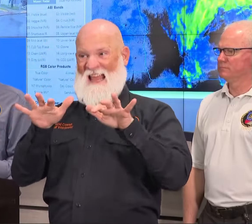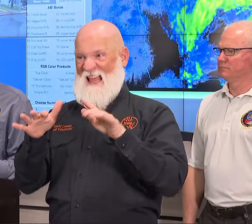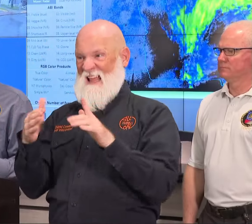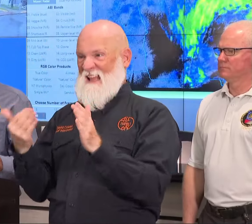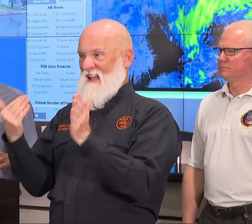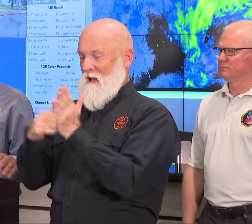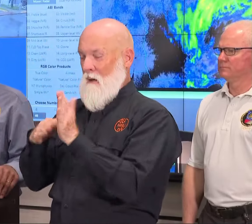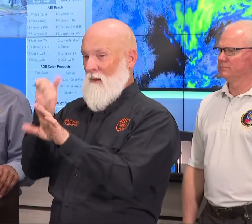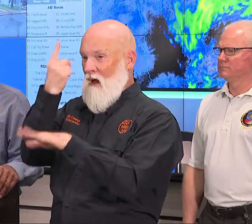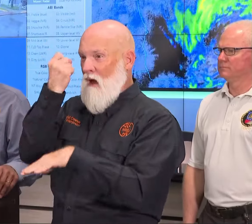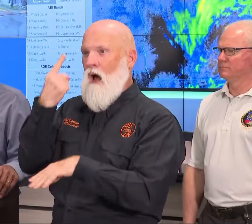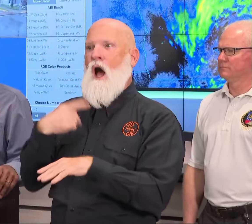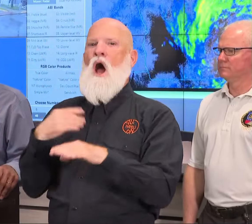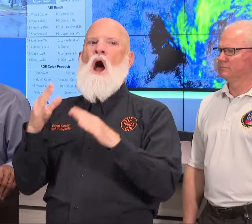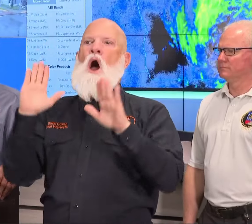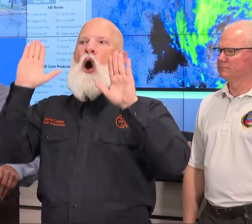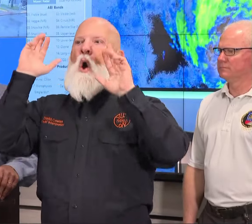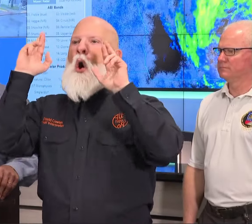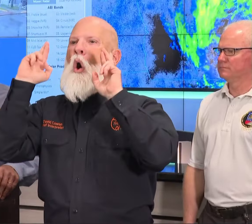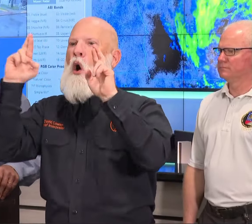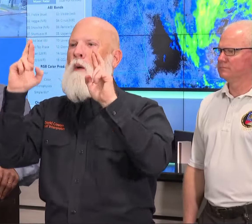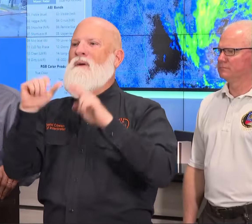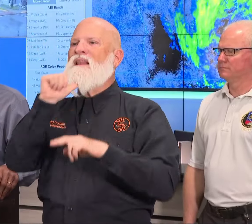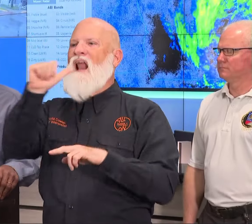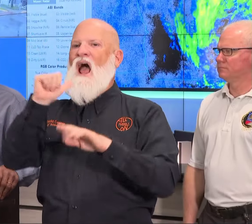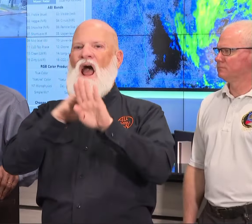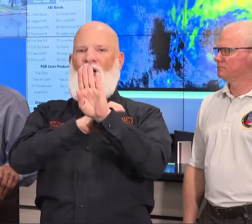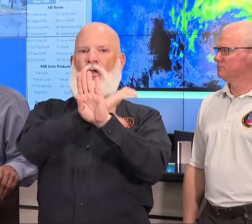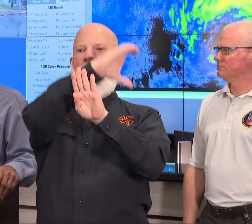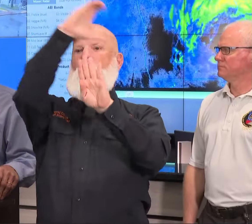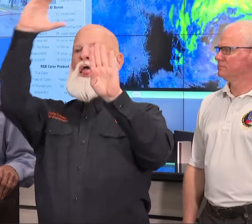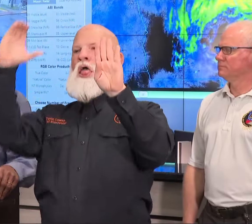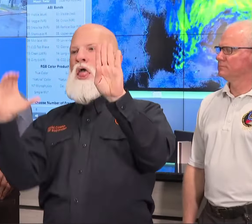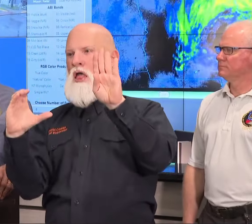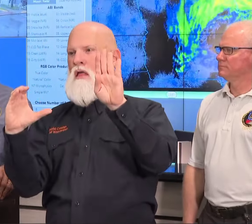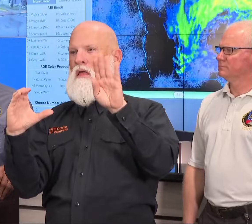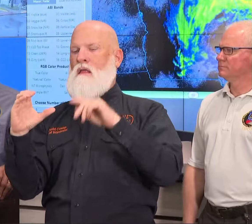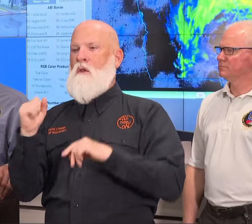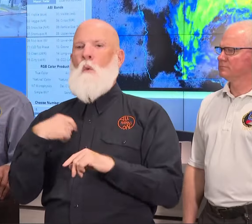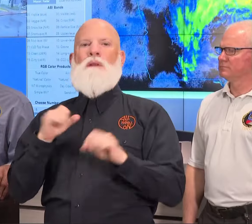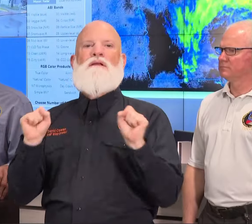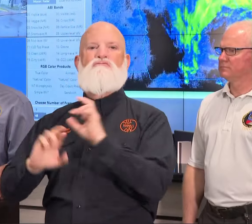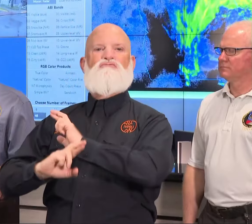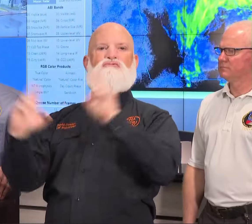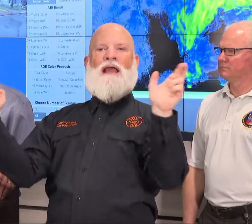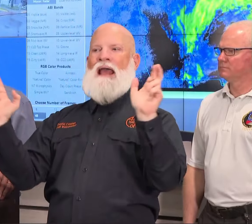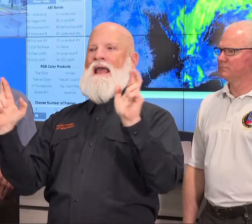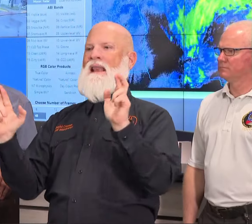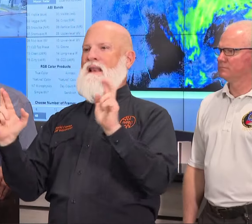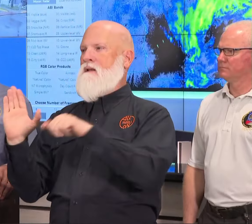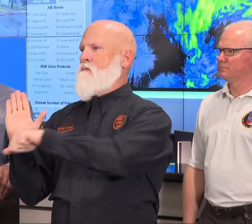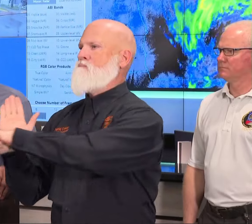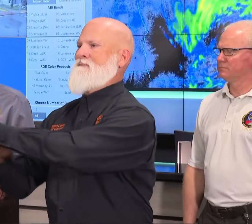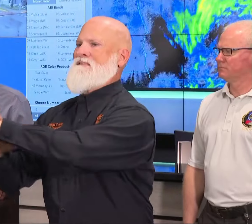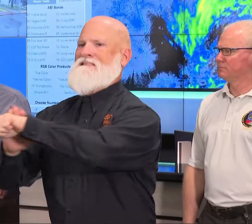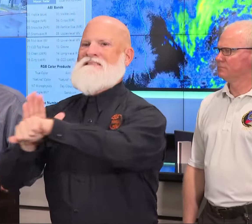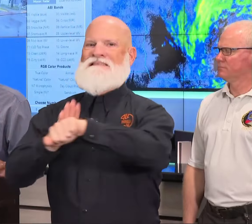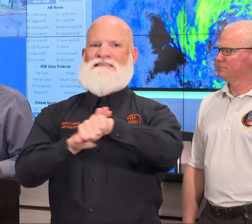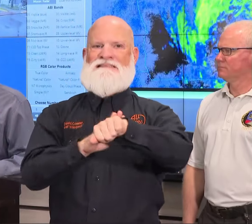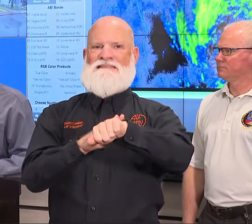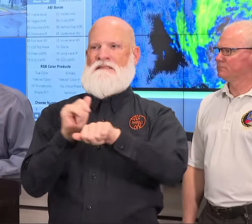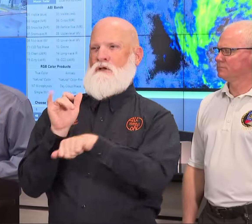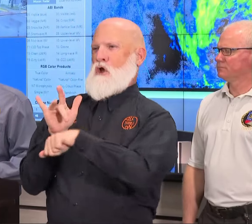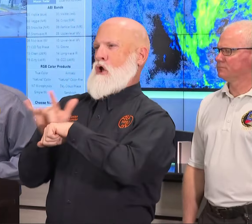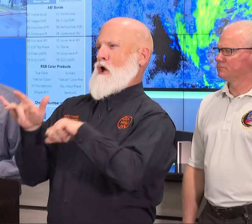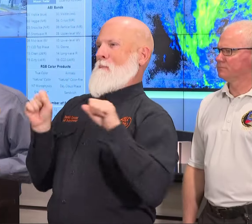But we have to prepare and warn people that it's likely that that is going to happen. But we'll, as long as it's safe to work, we'll